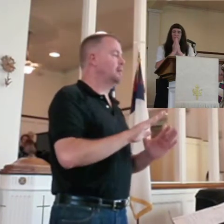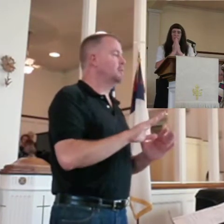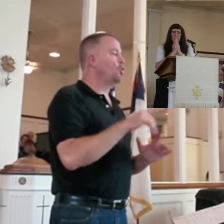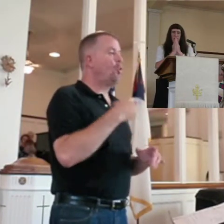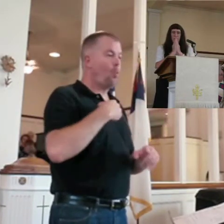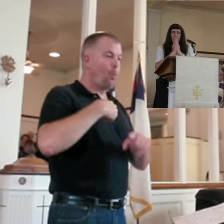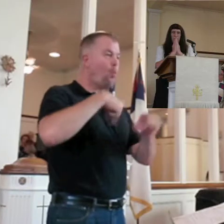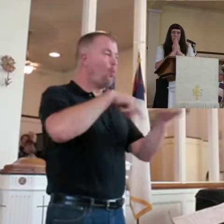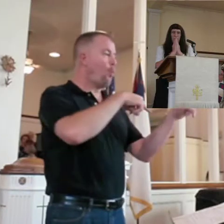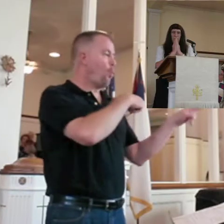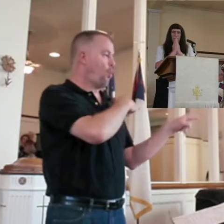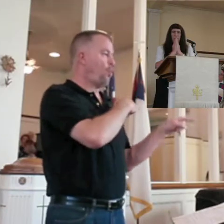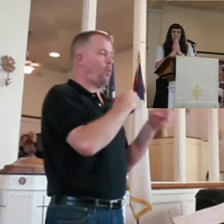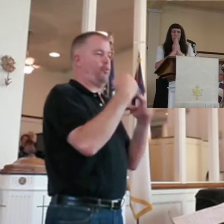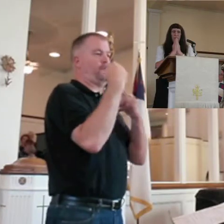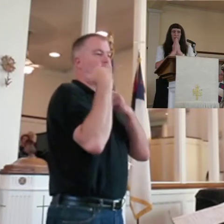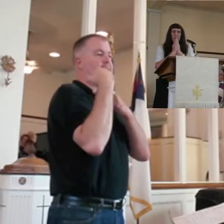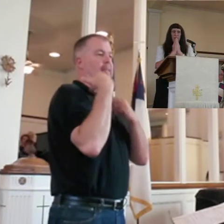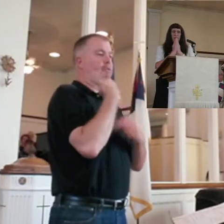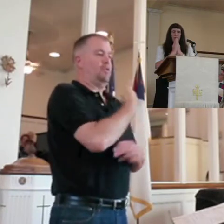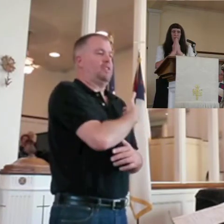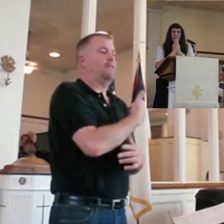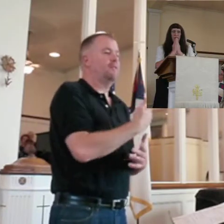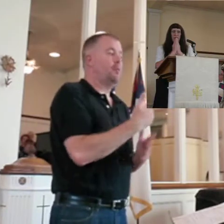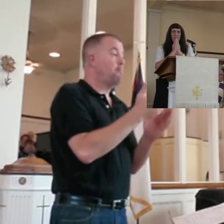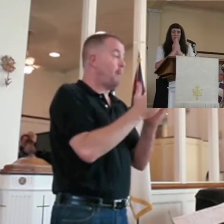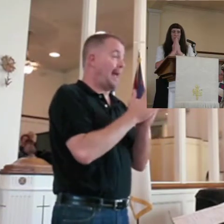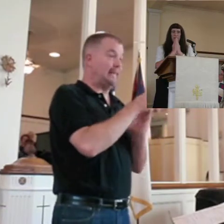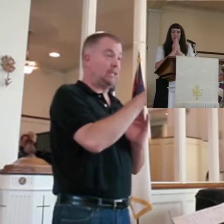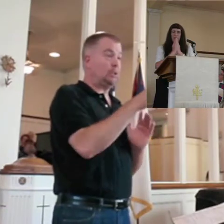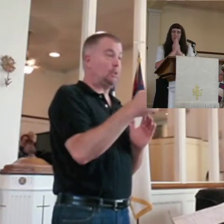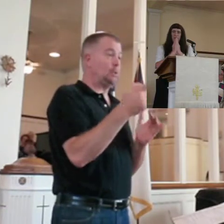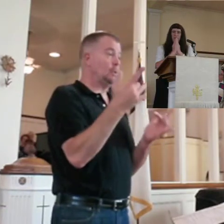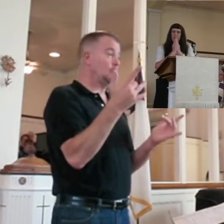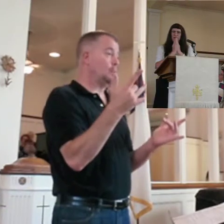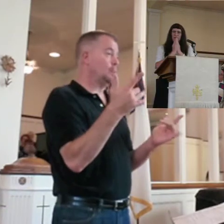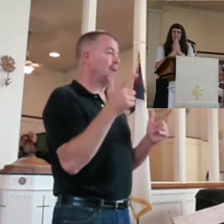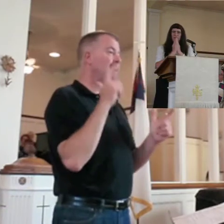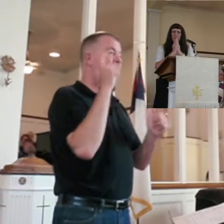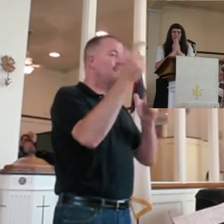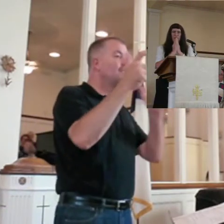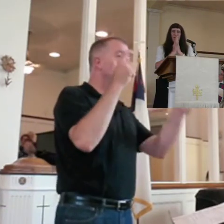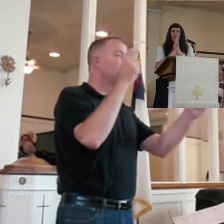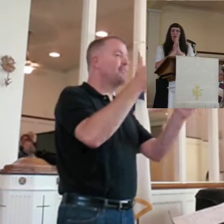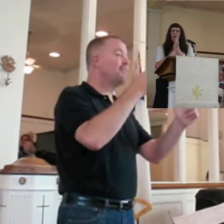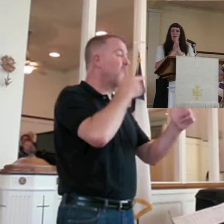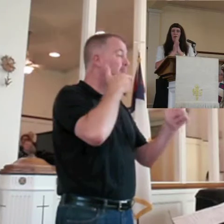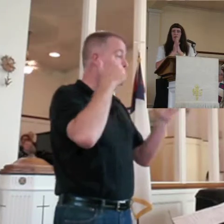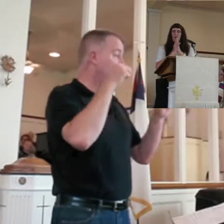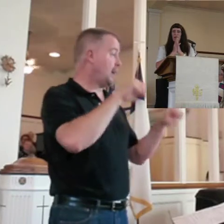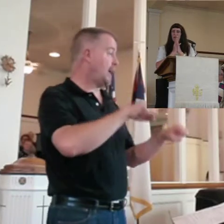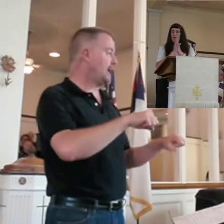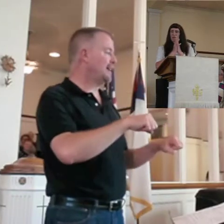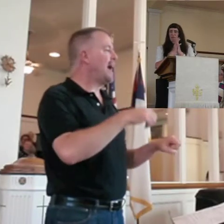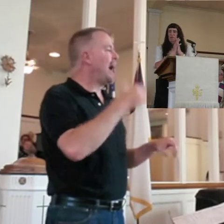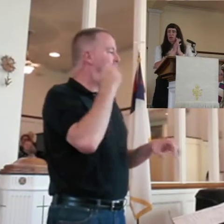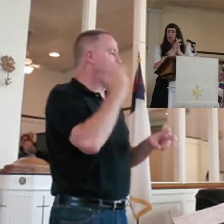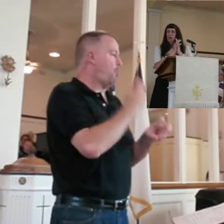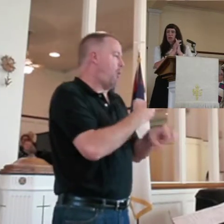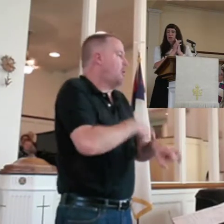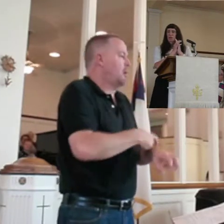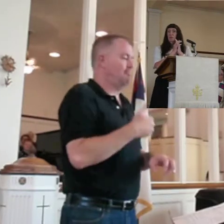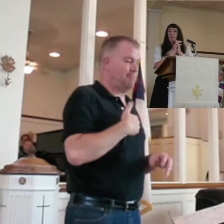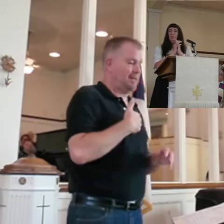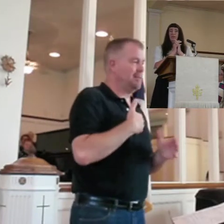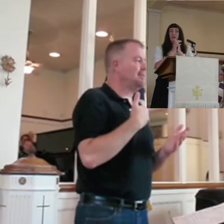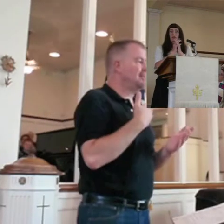We have to do it. And I'm asking you to give as best you can. Give, give, give. Now, it's hard times. I'm having